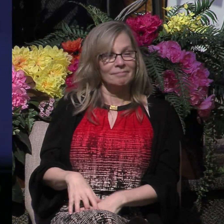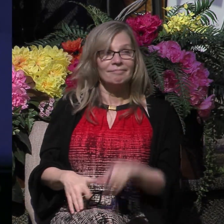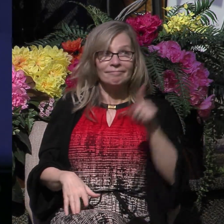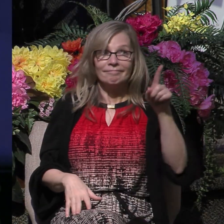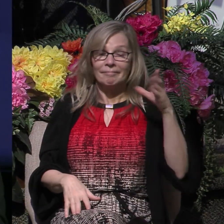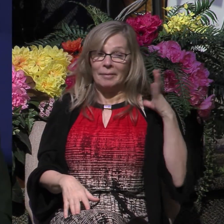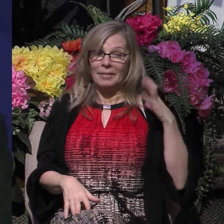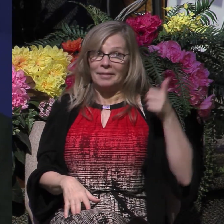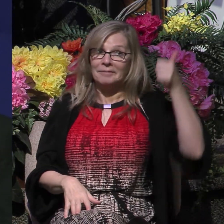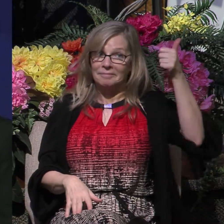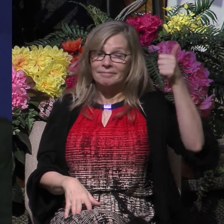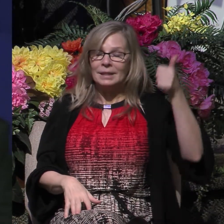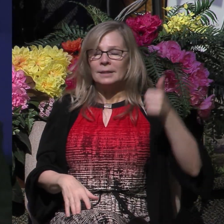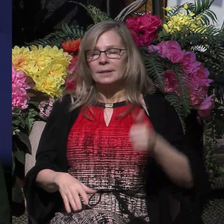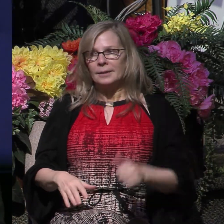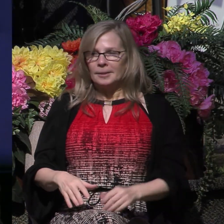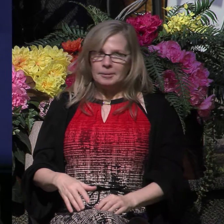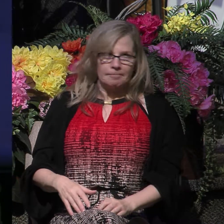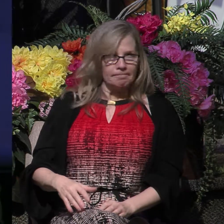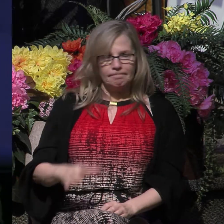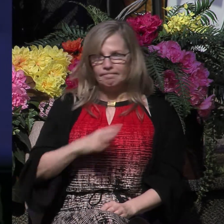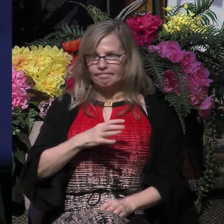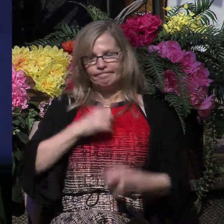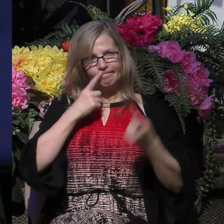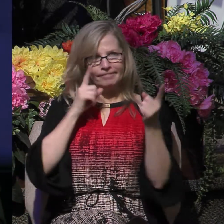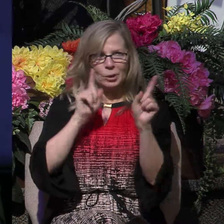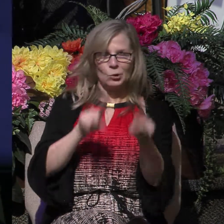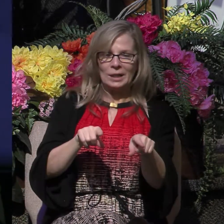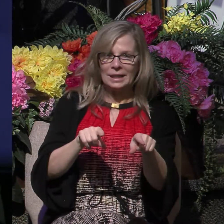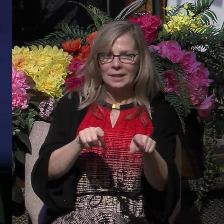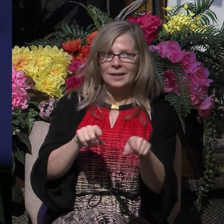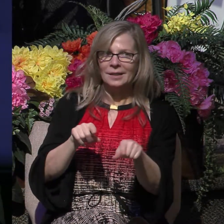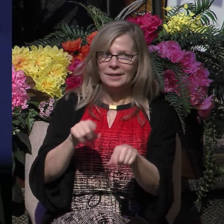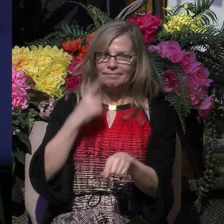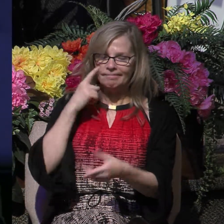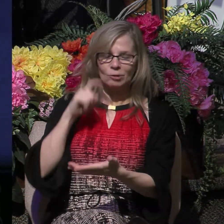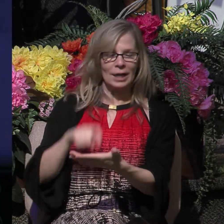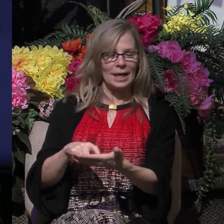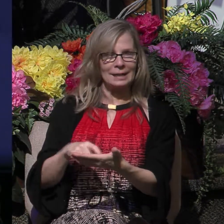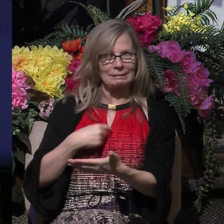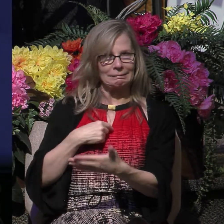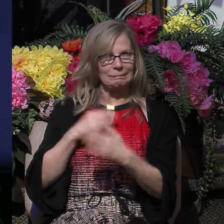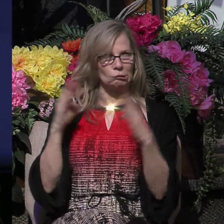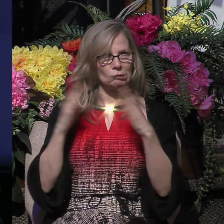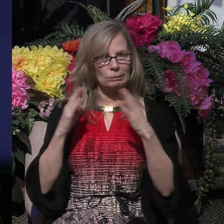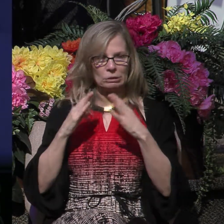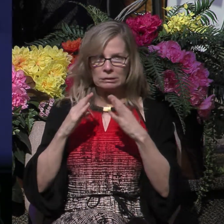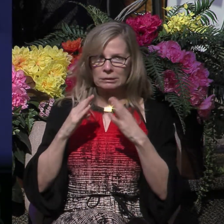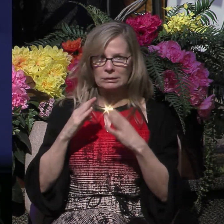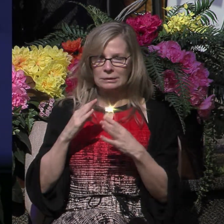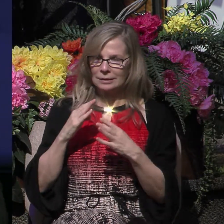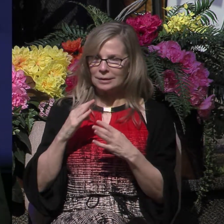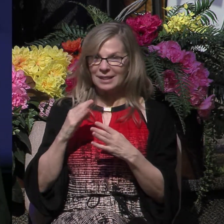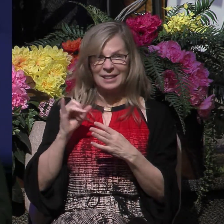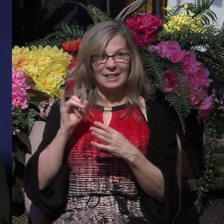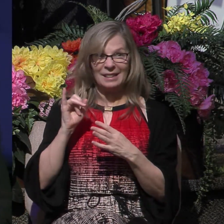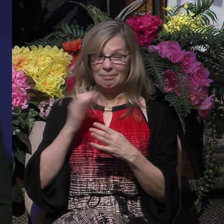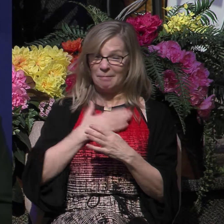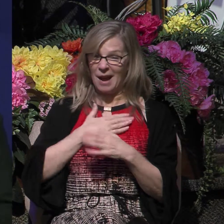the magistrates agreed to this was because they recognized that they were in big trouble. They recognized that their actions of